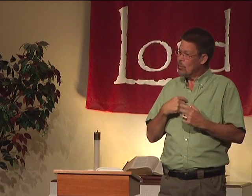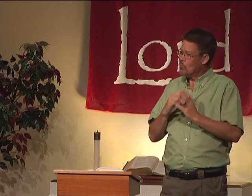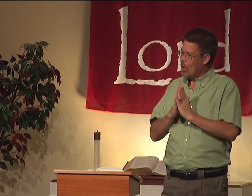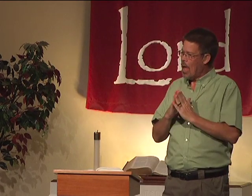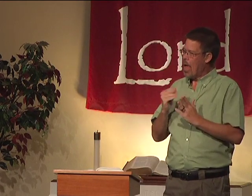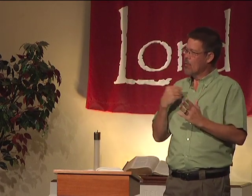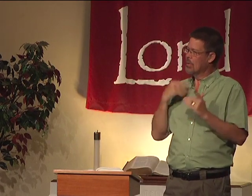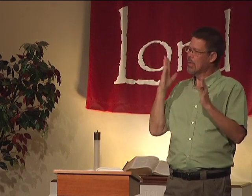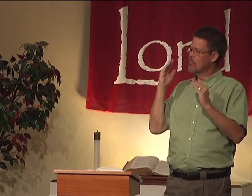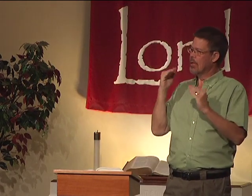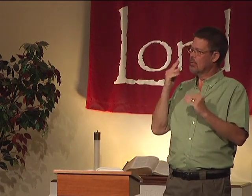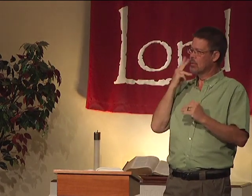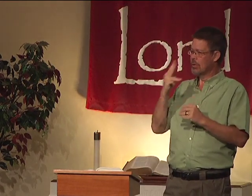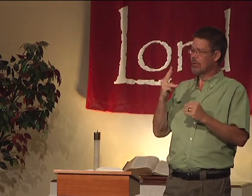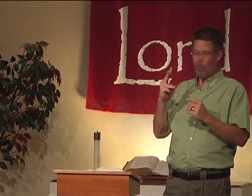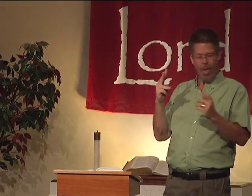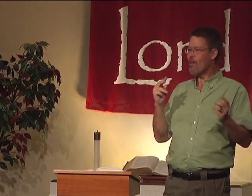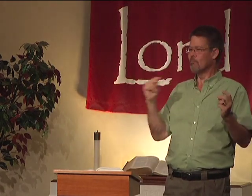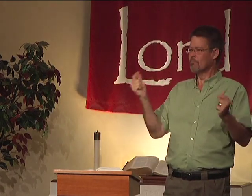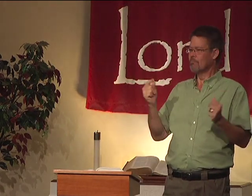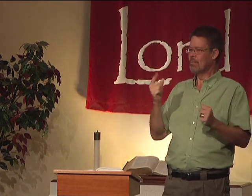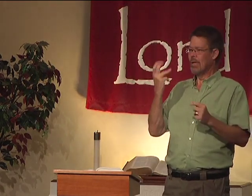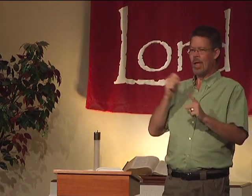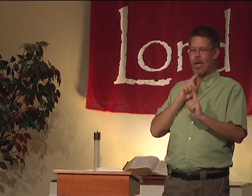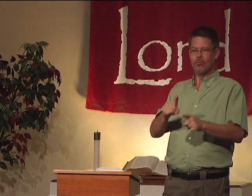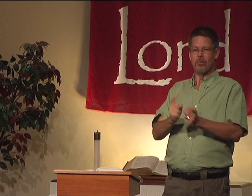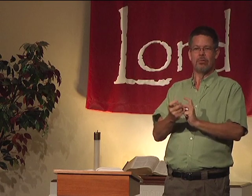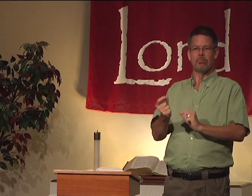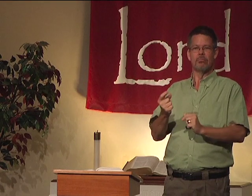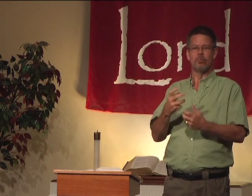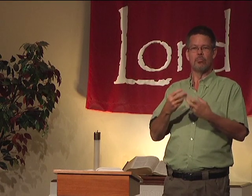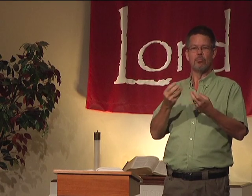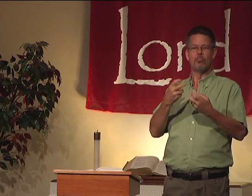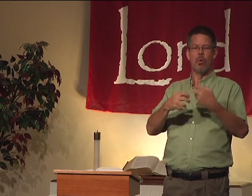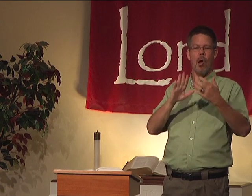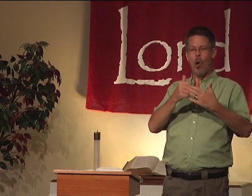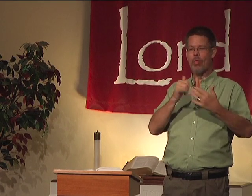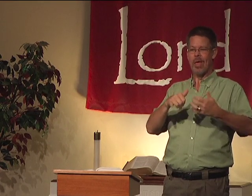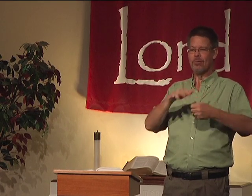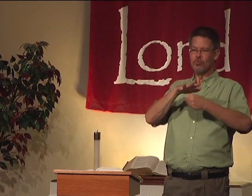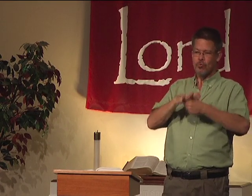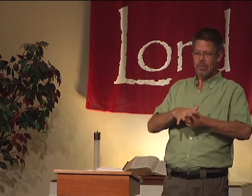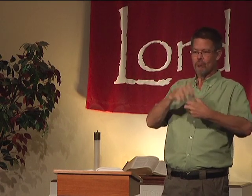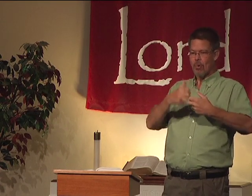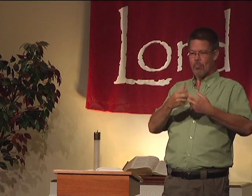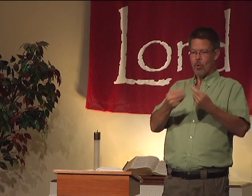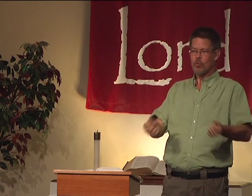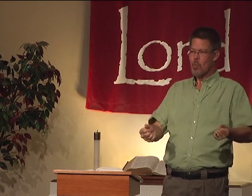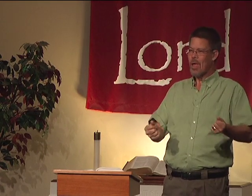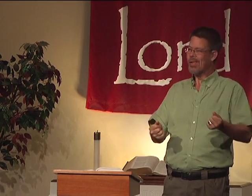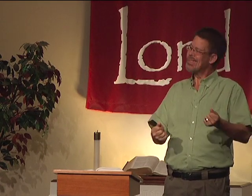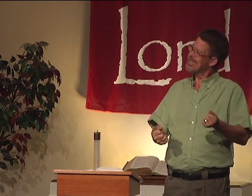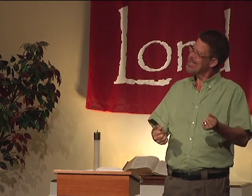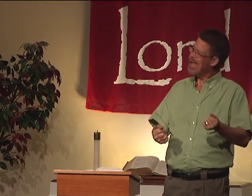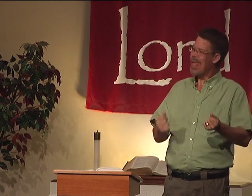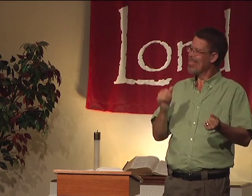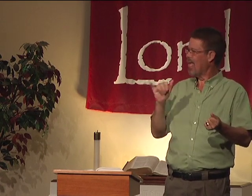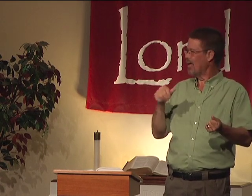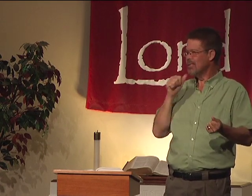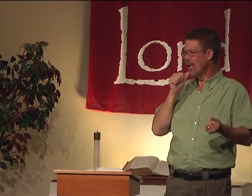Now the problem is, we pray and we expect to see an immediate answer. The problems, the stress, all those things just go away, just